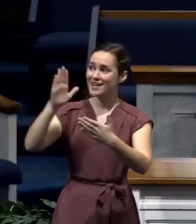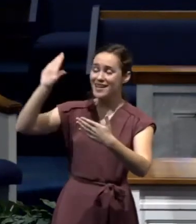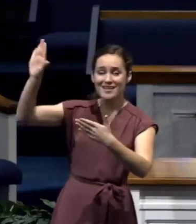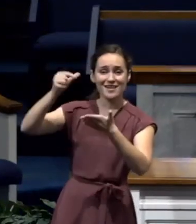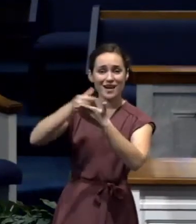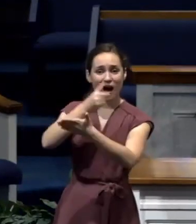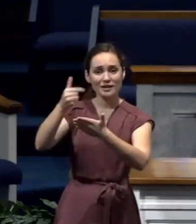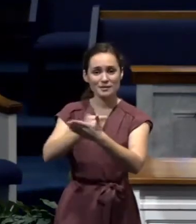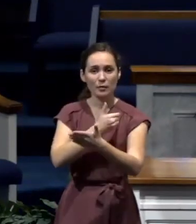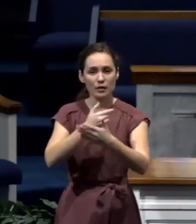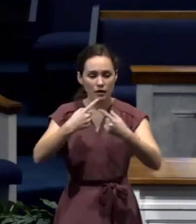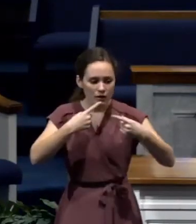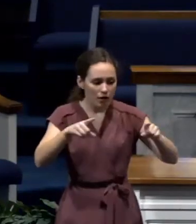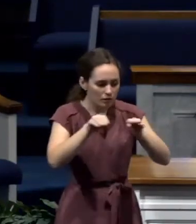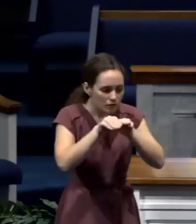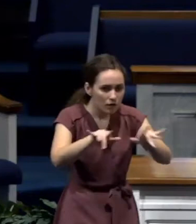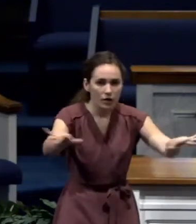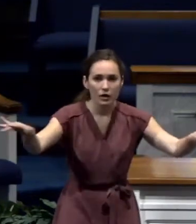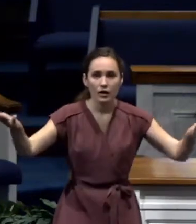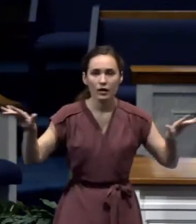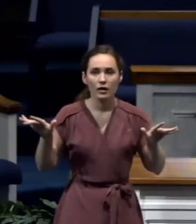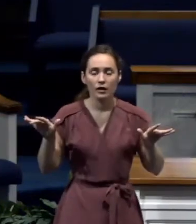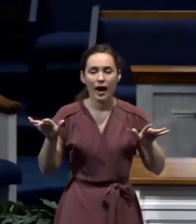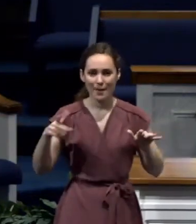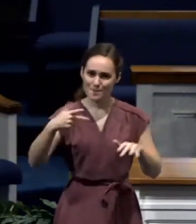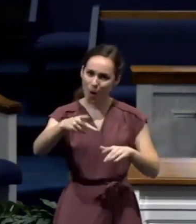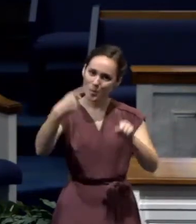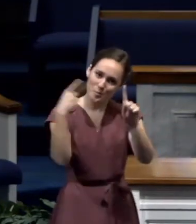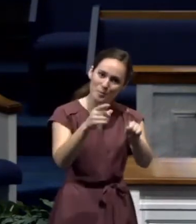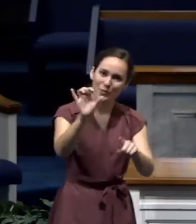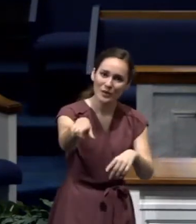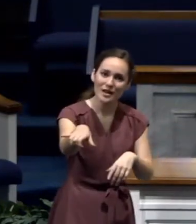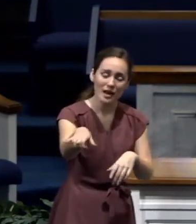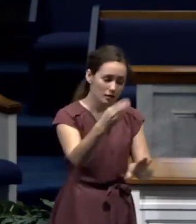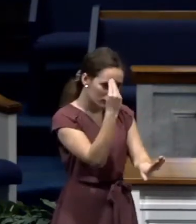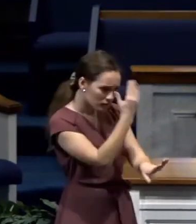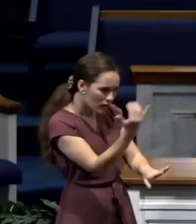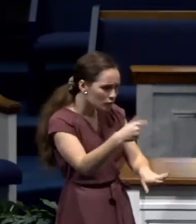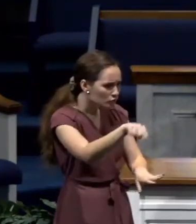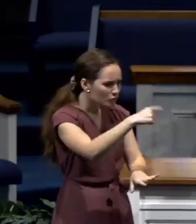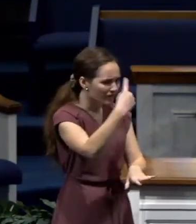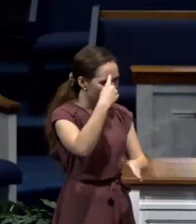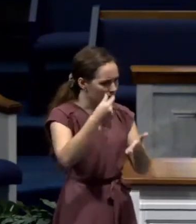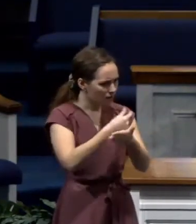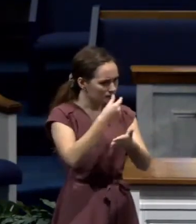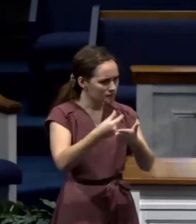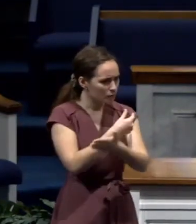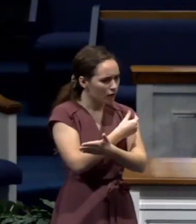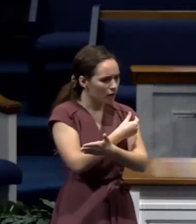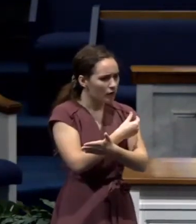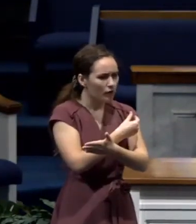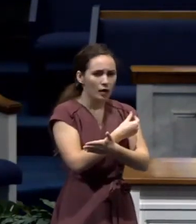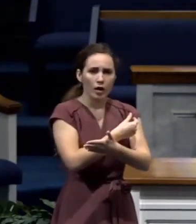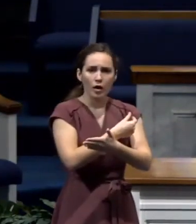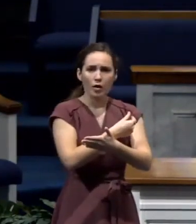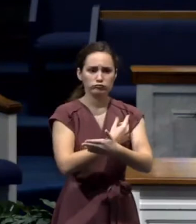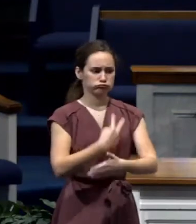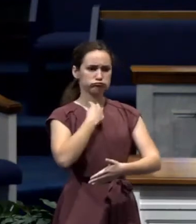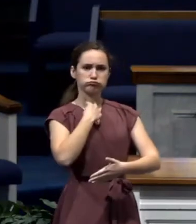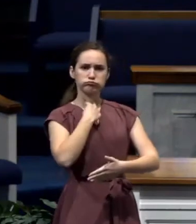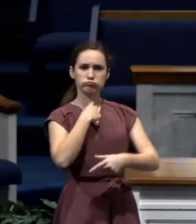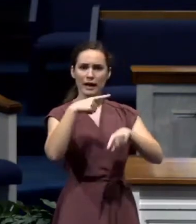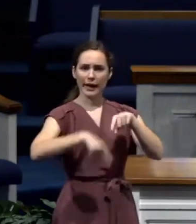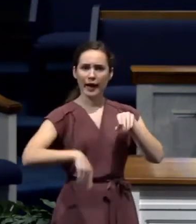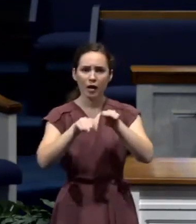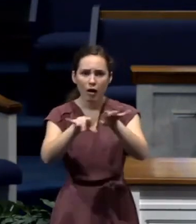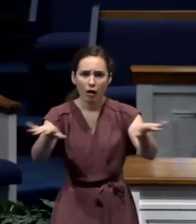gospel. And that's what Paul is writing this church to tell them, look, if you think that the gospel is being hindered because I'm in this quarantine,